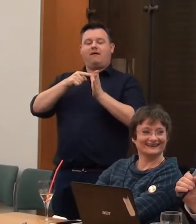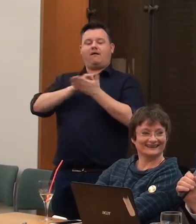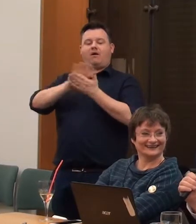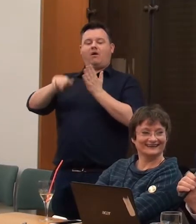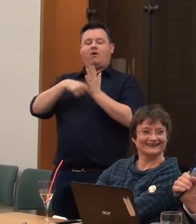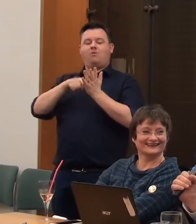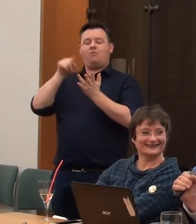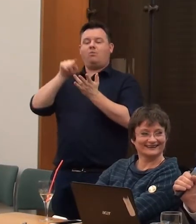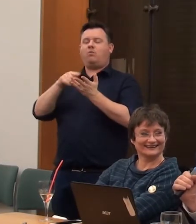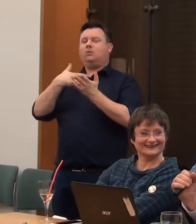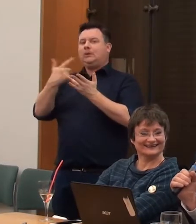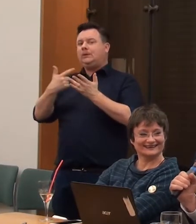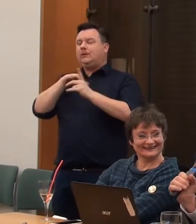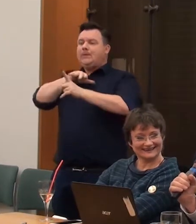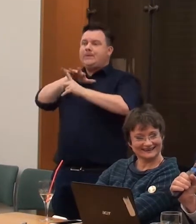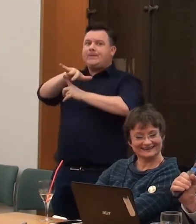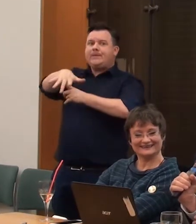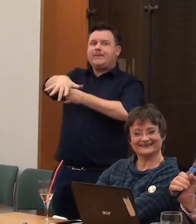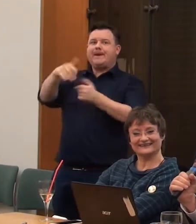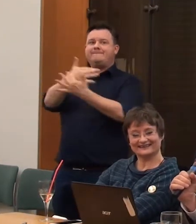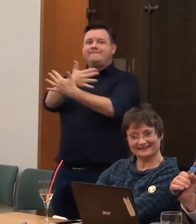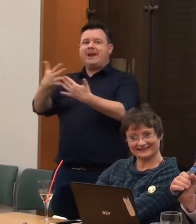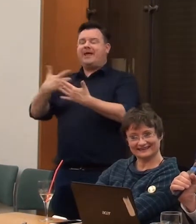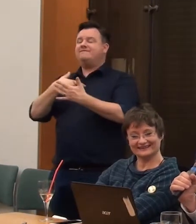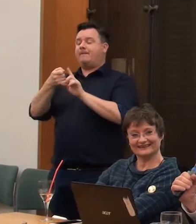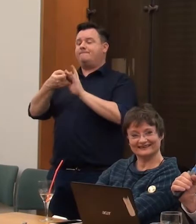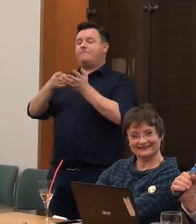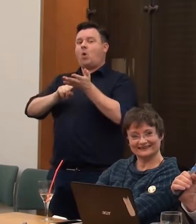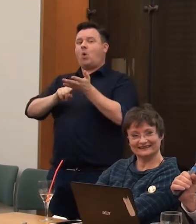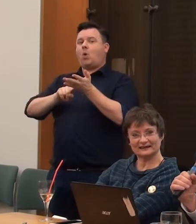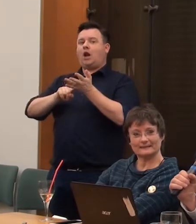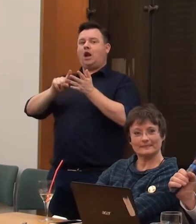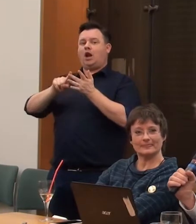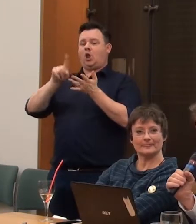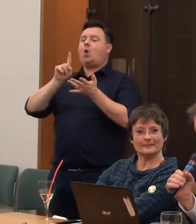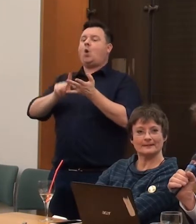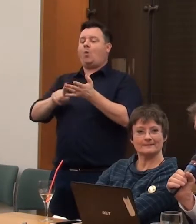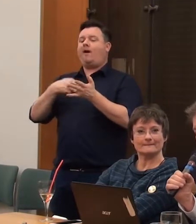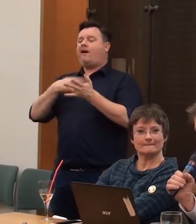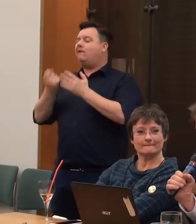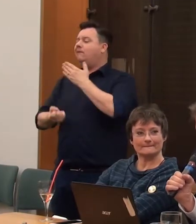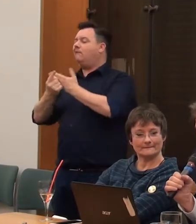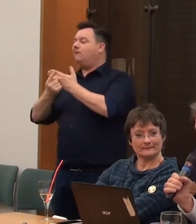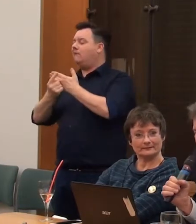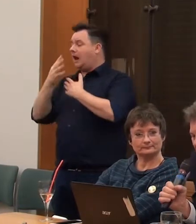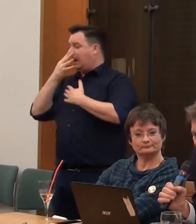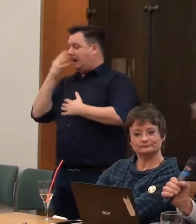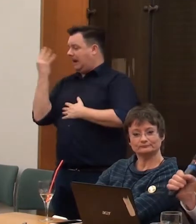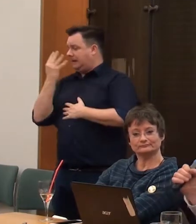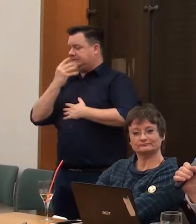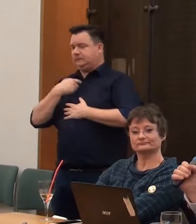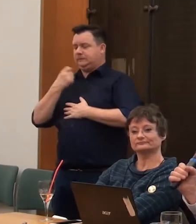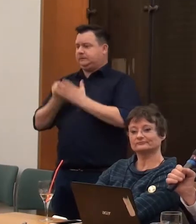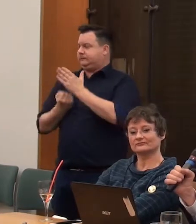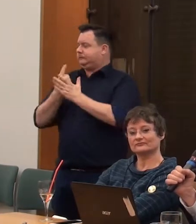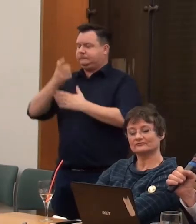to many in the disability movement. She had polio. She had an accident at 19, which put a rod through her pelvis.